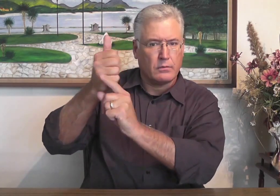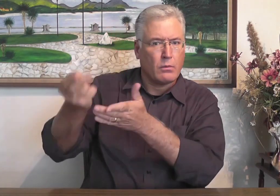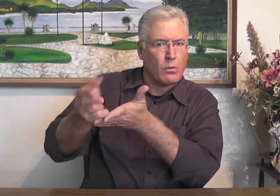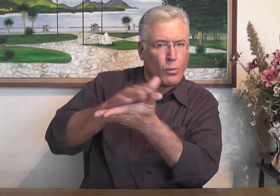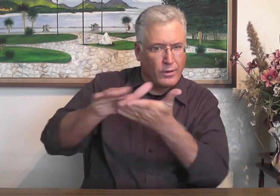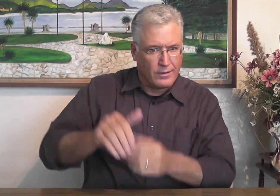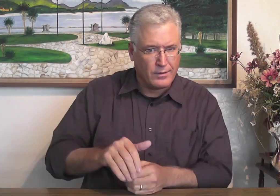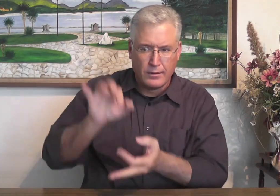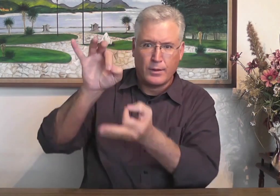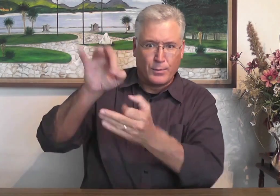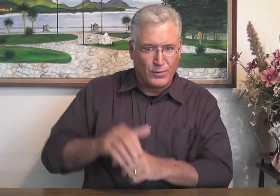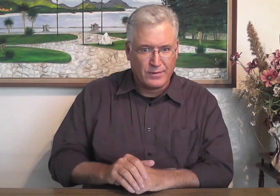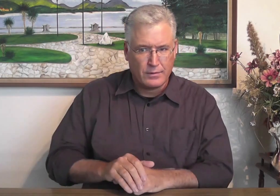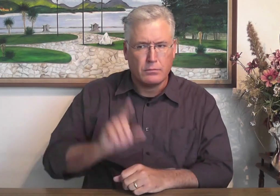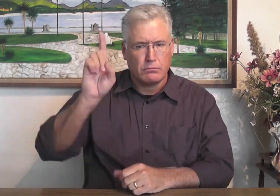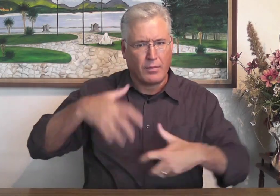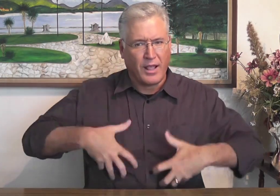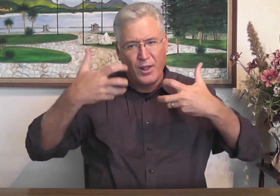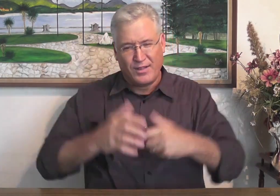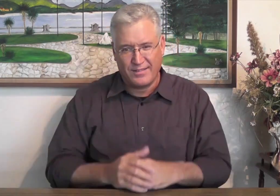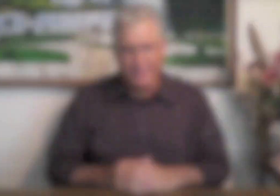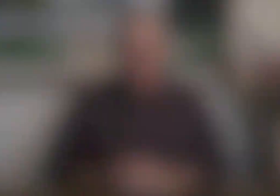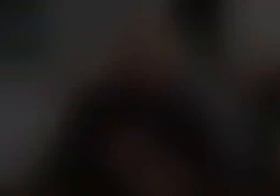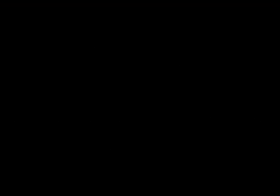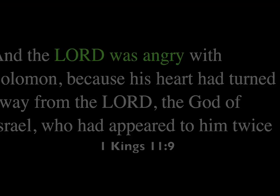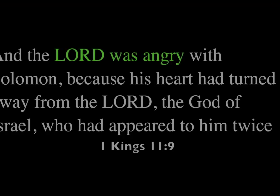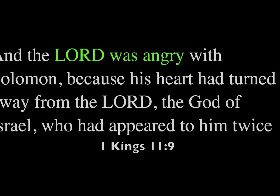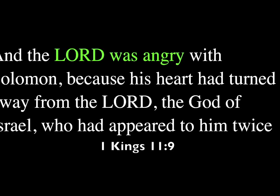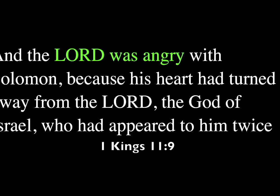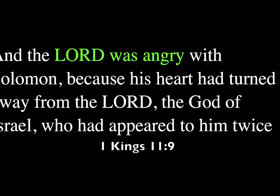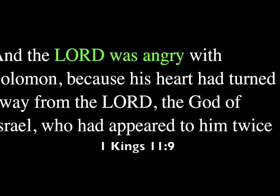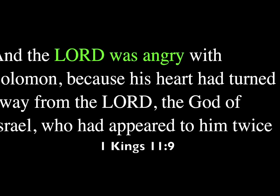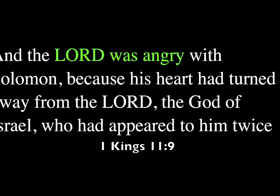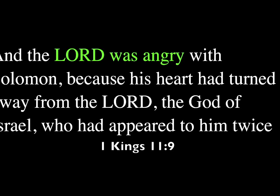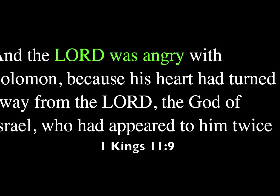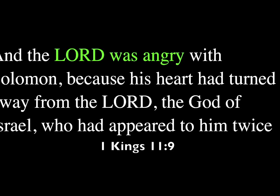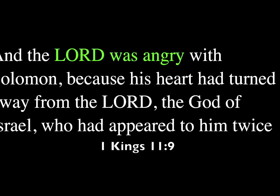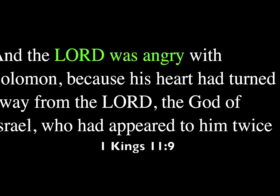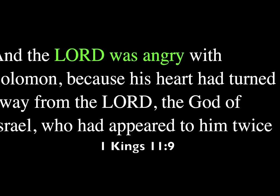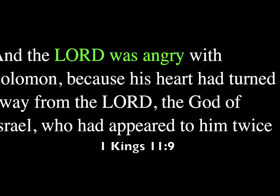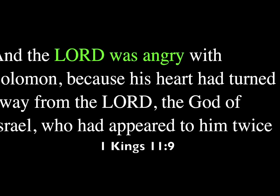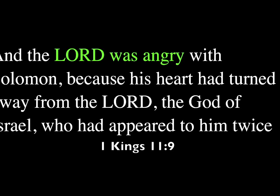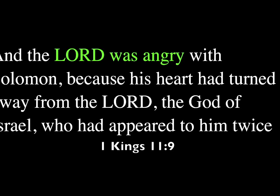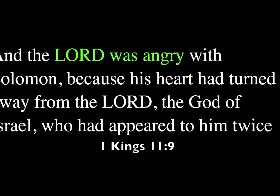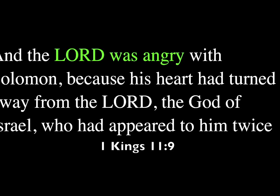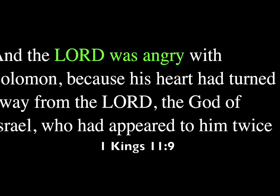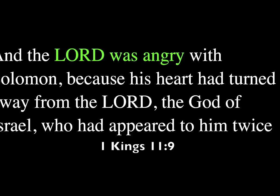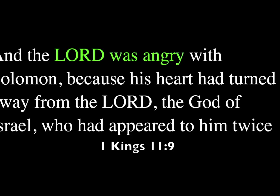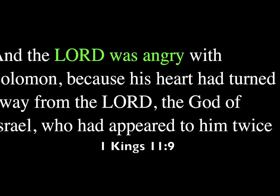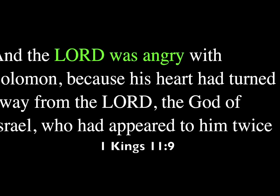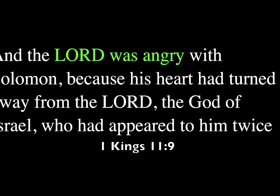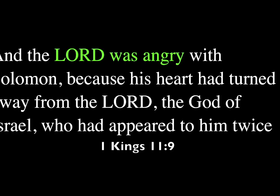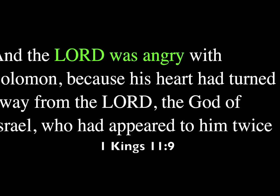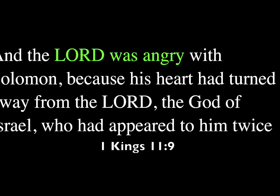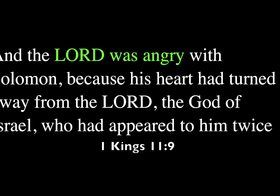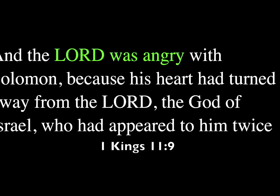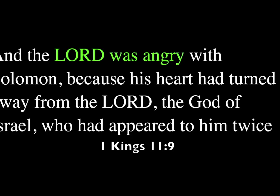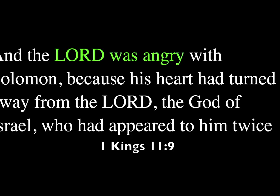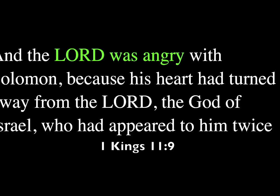God himself, who is righteous, he became angry. And the Lord was angry with Solomon because his heart had turned away